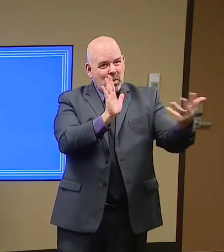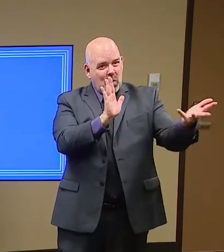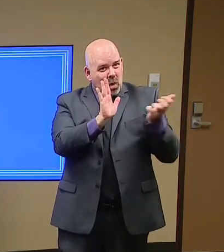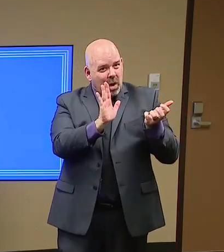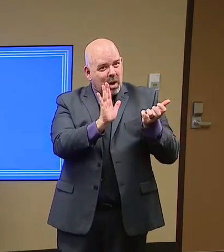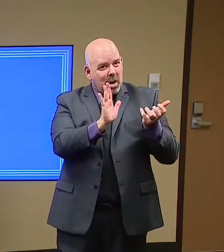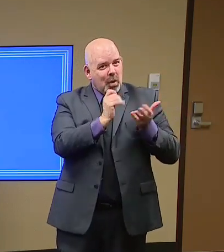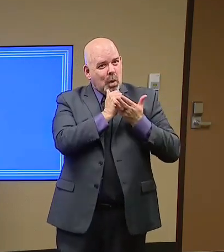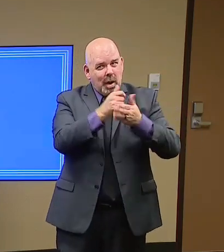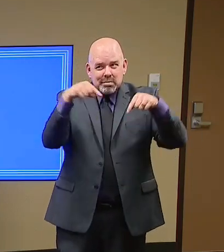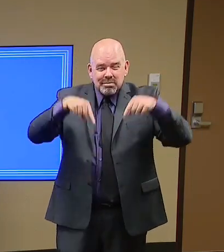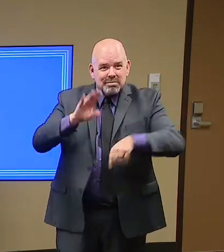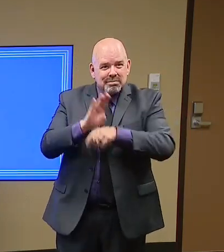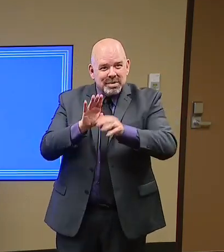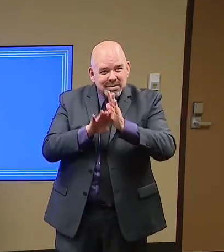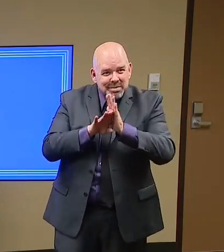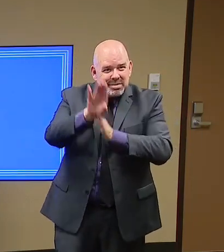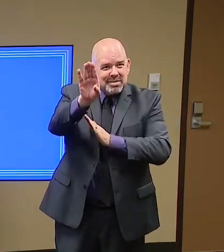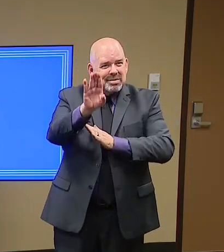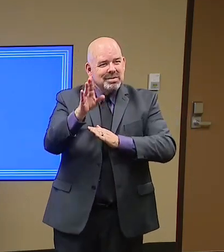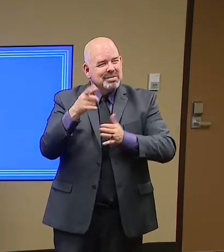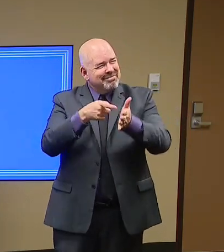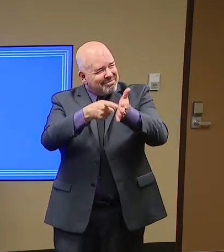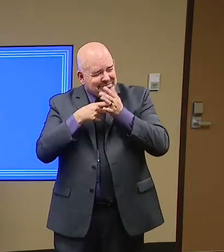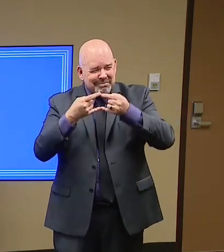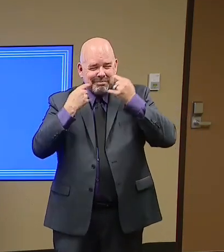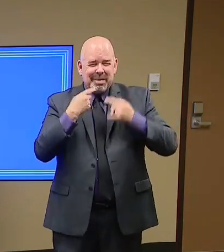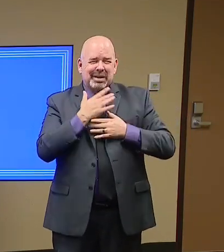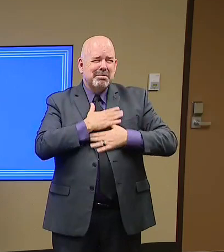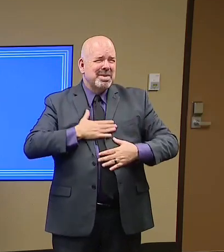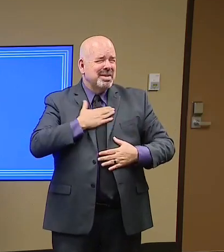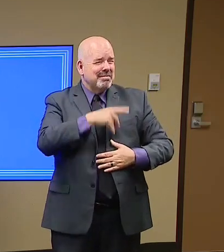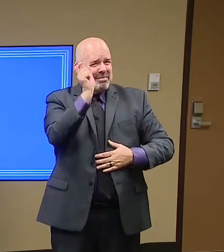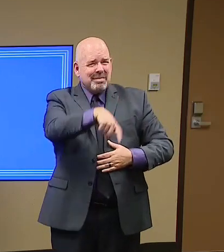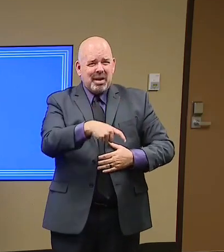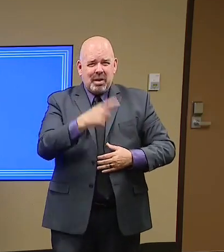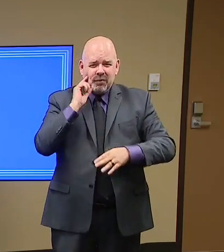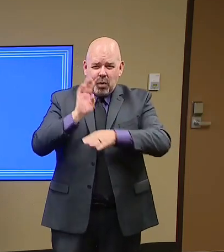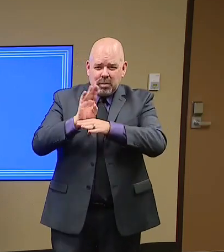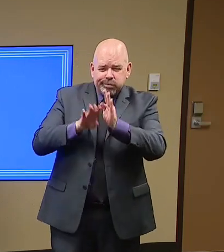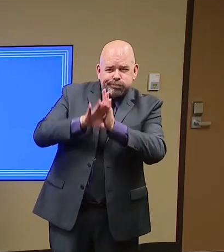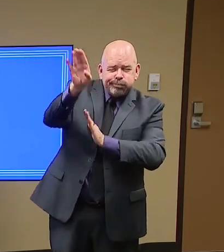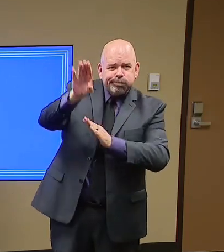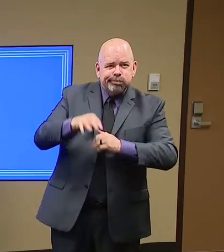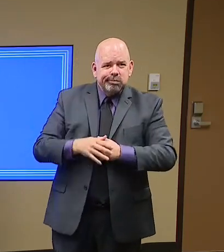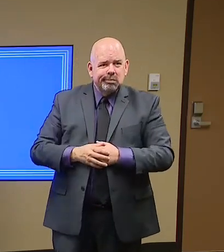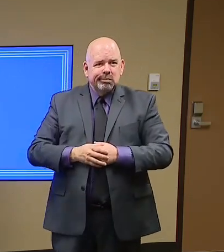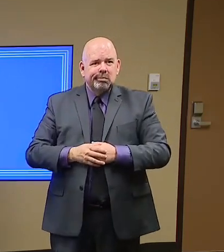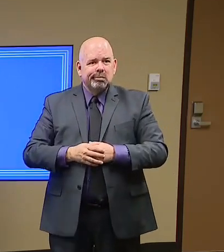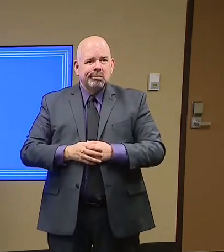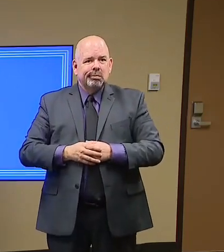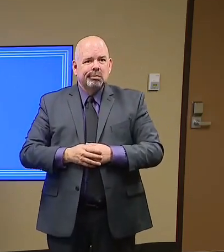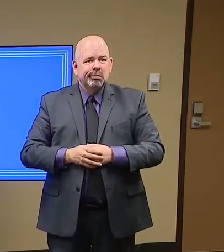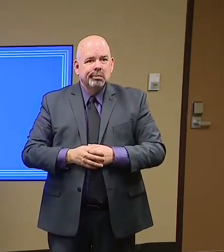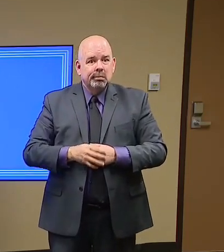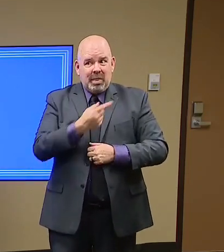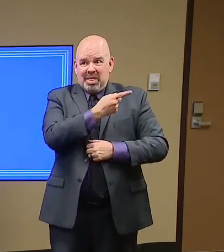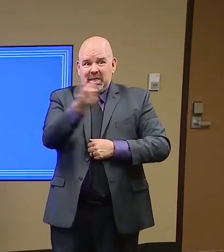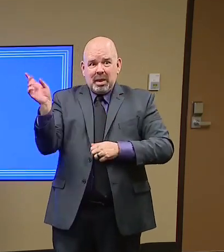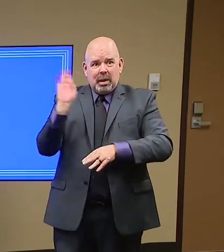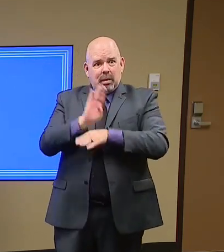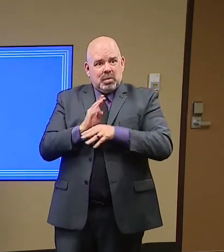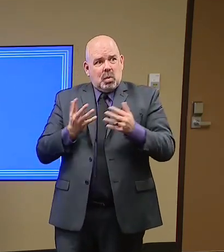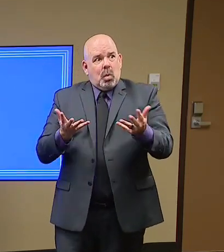and allow these things to happen on masks. So I'm not too worried about them coming up with